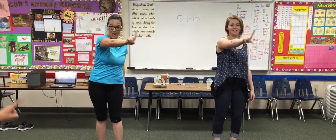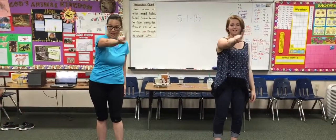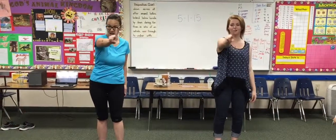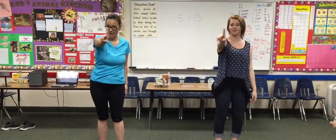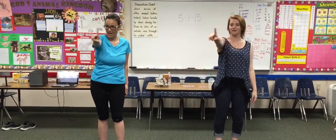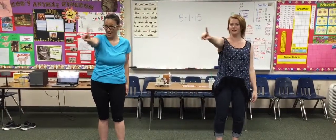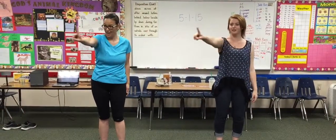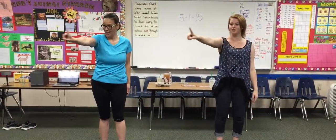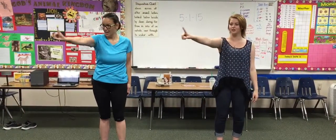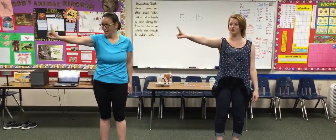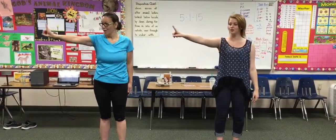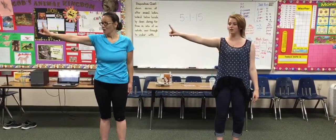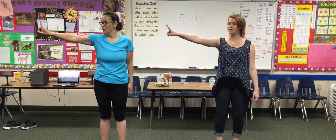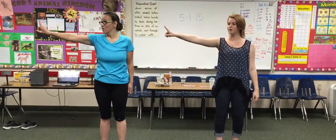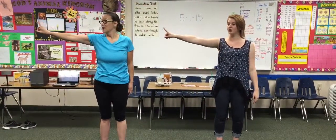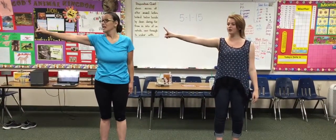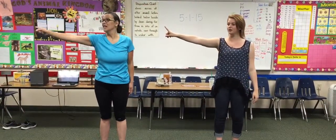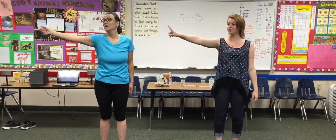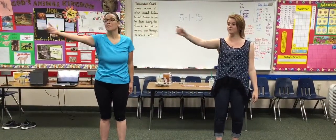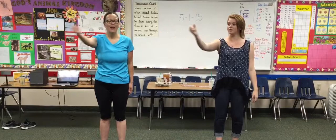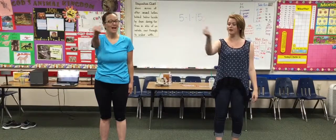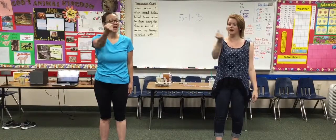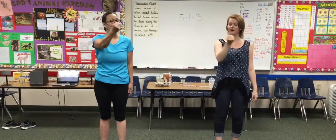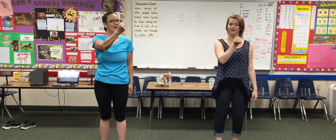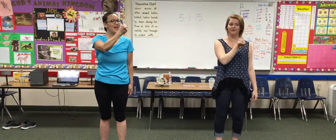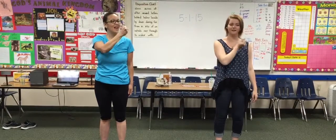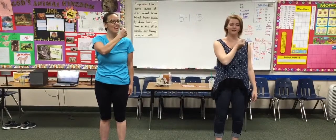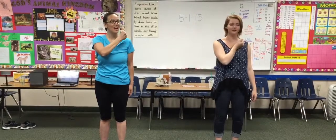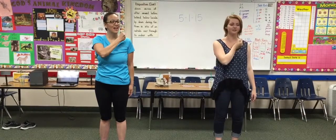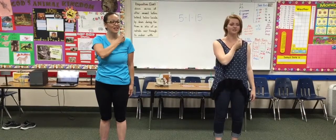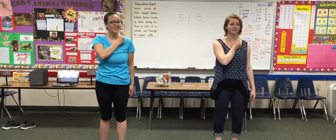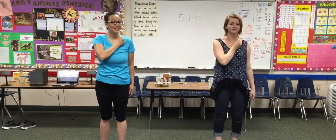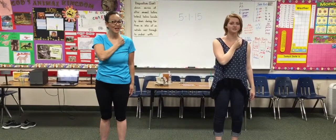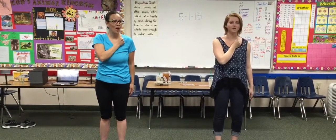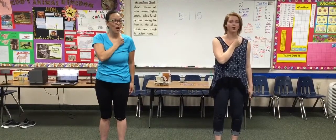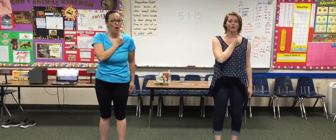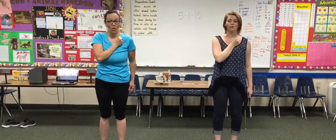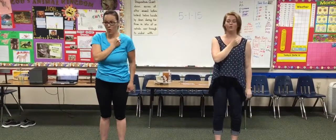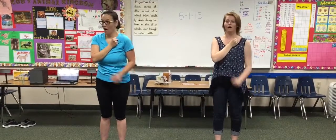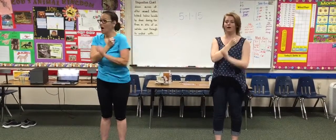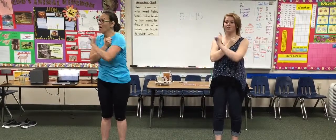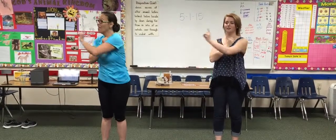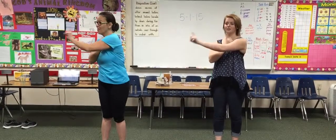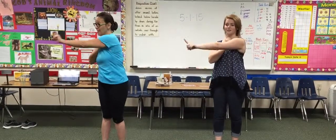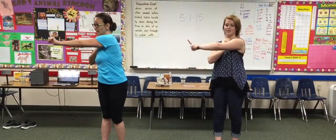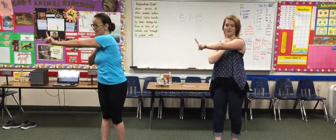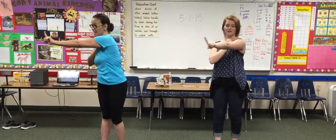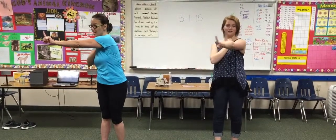remains One thing